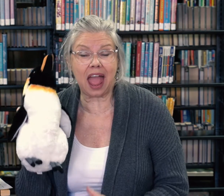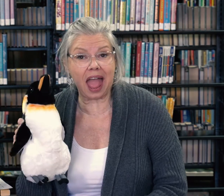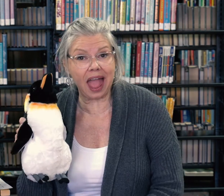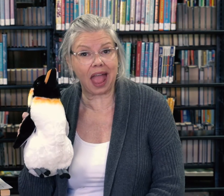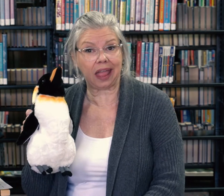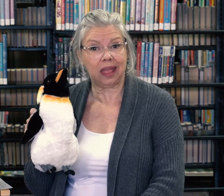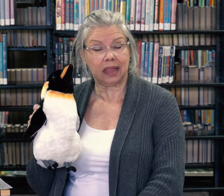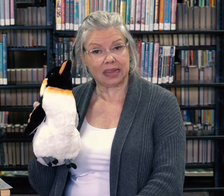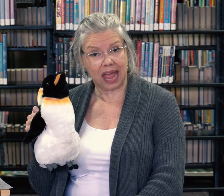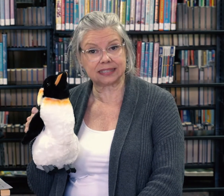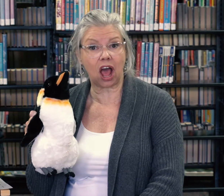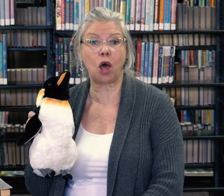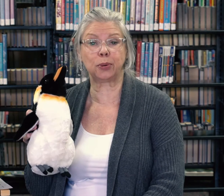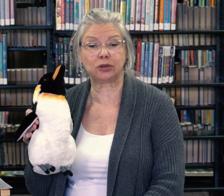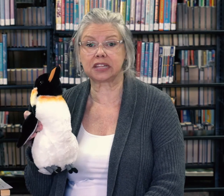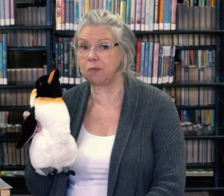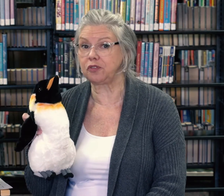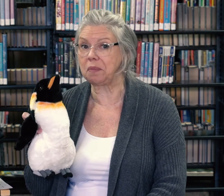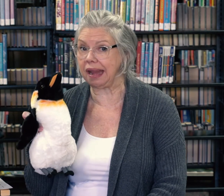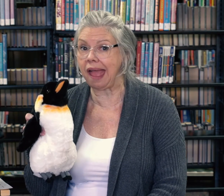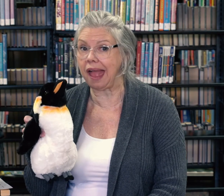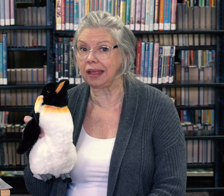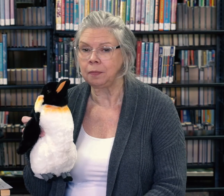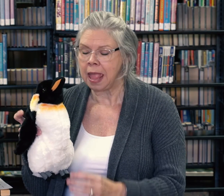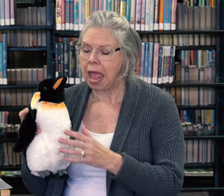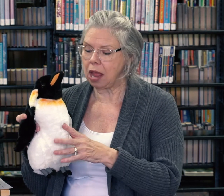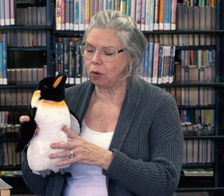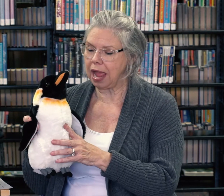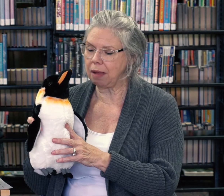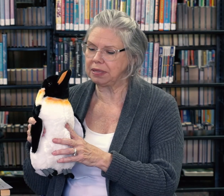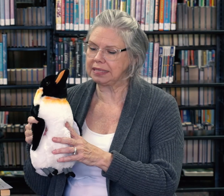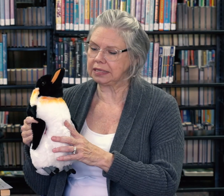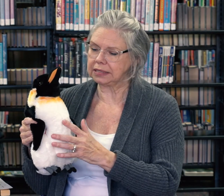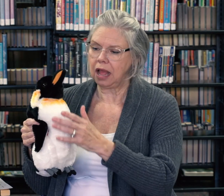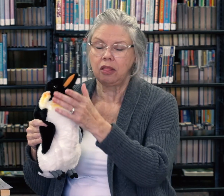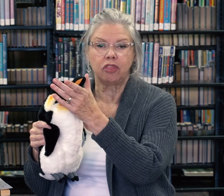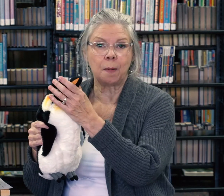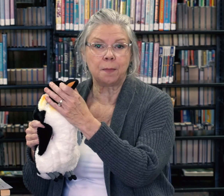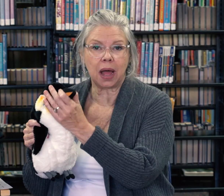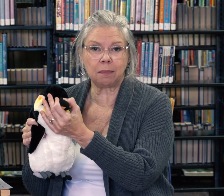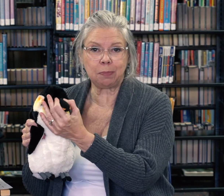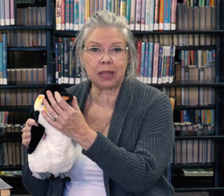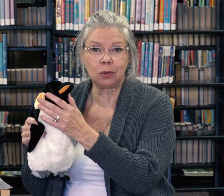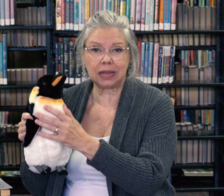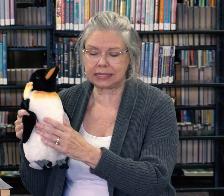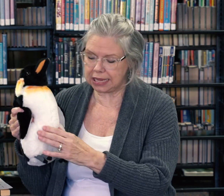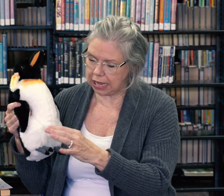egg. Yes, all birds come from an egg. And what happens is the mommy penguin lays the egg.